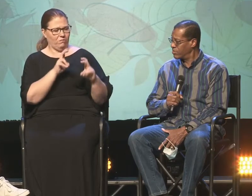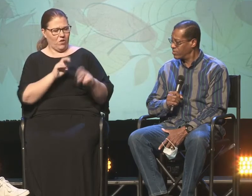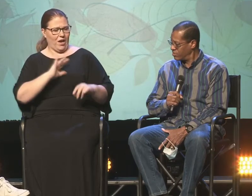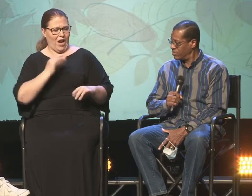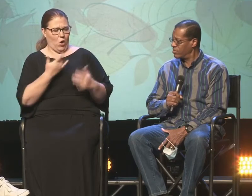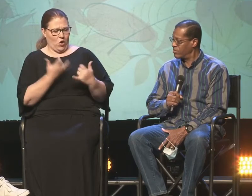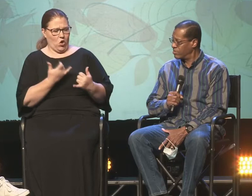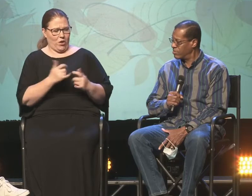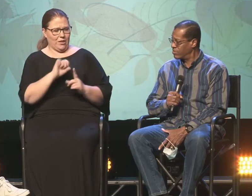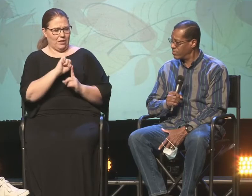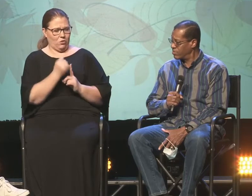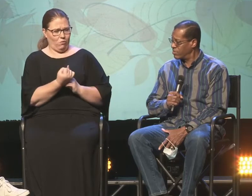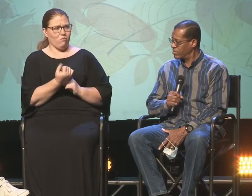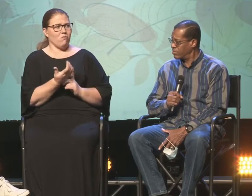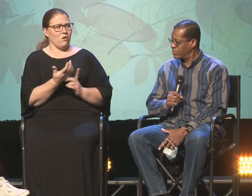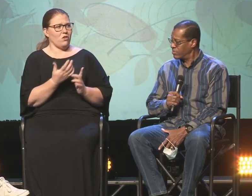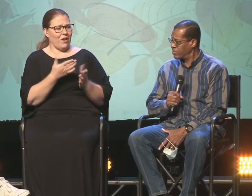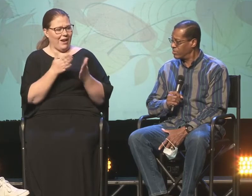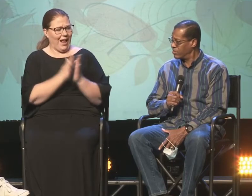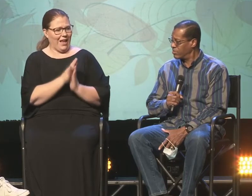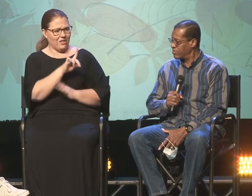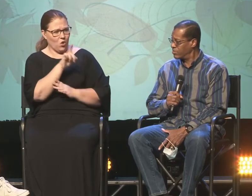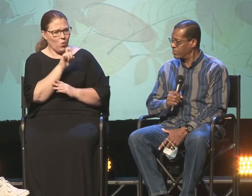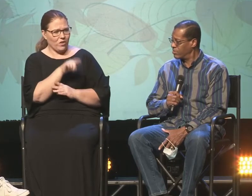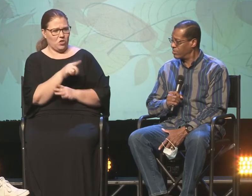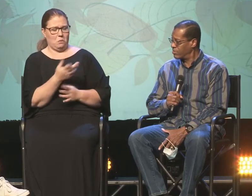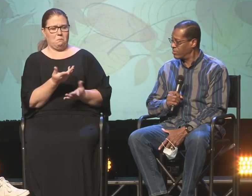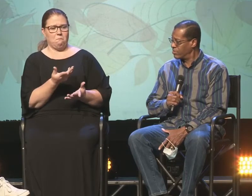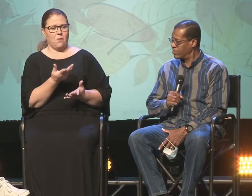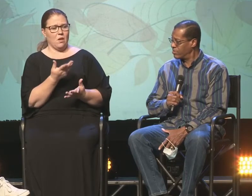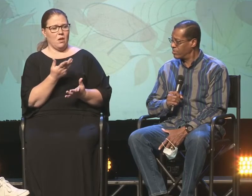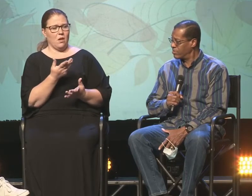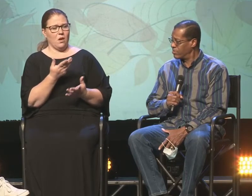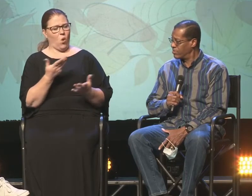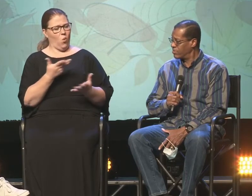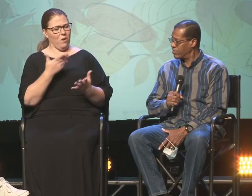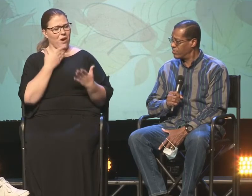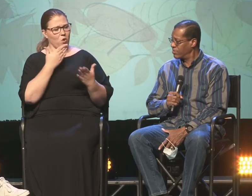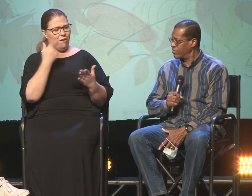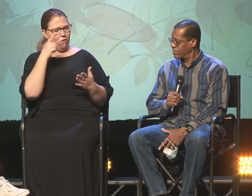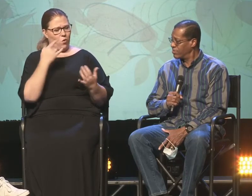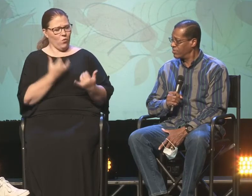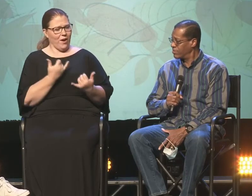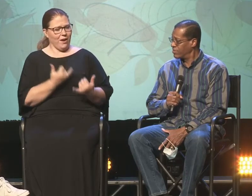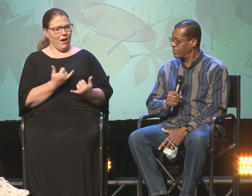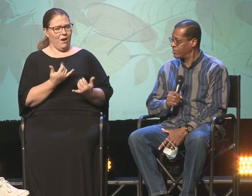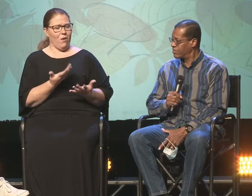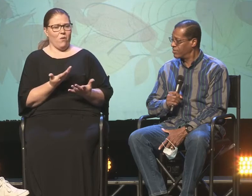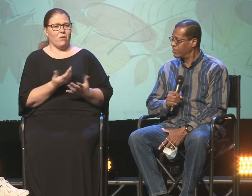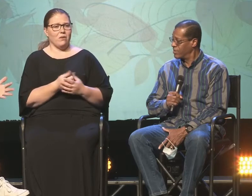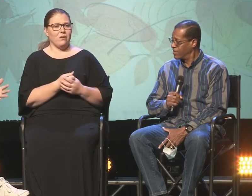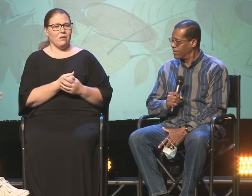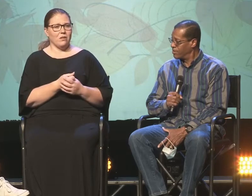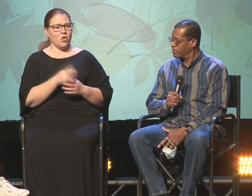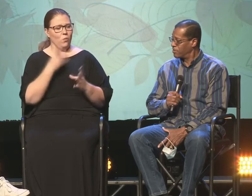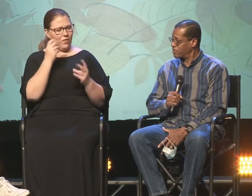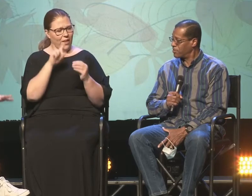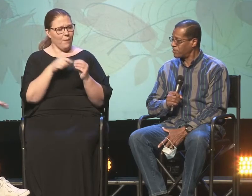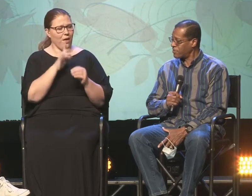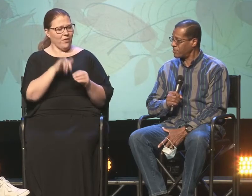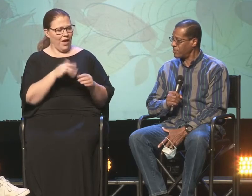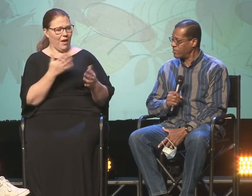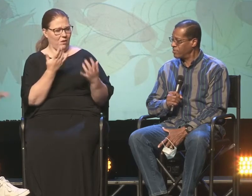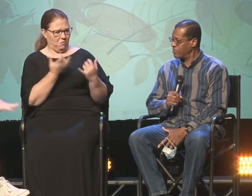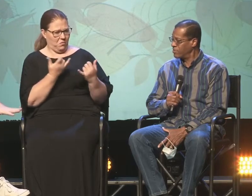and to ask the question, like, what am I grateful for right now? Like, what am I grateful for? And so as you think about that in your